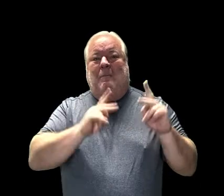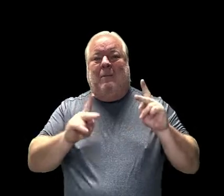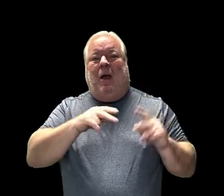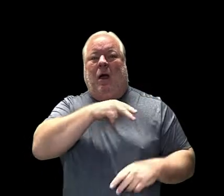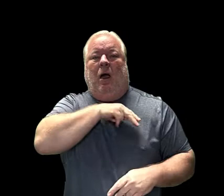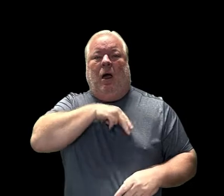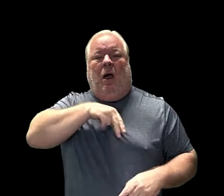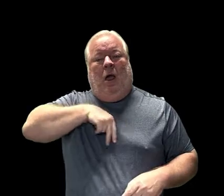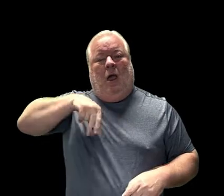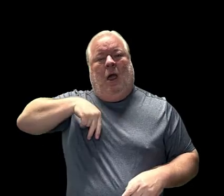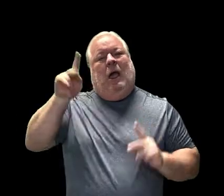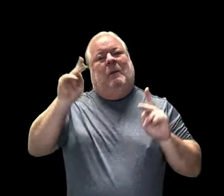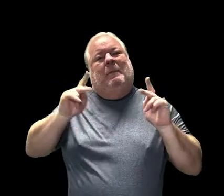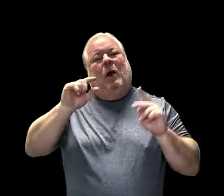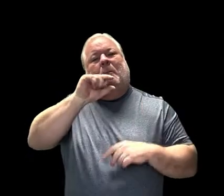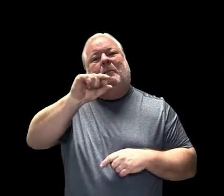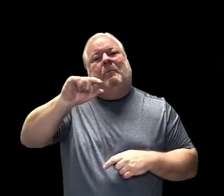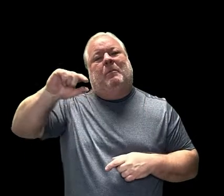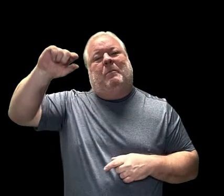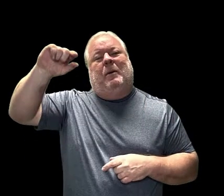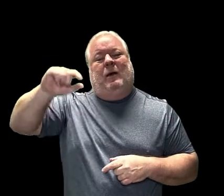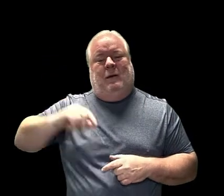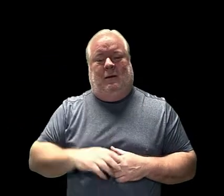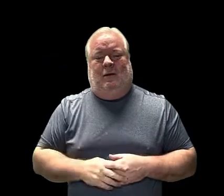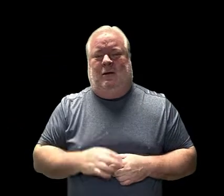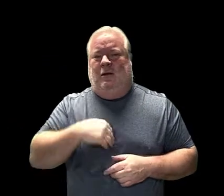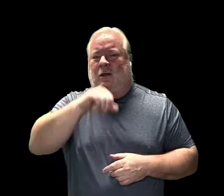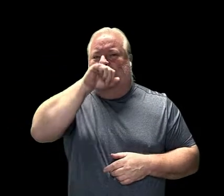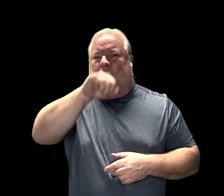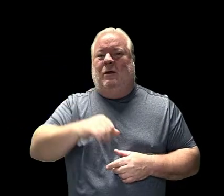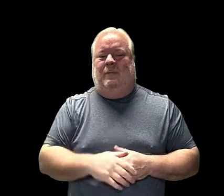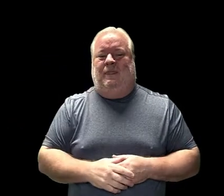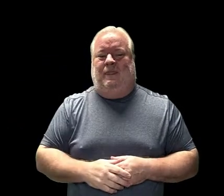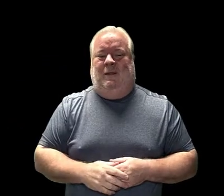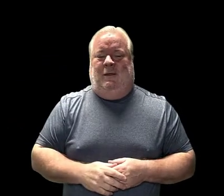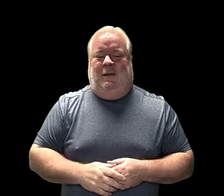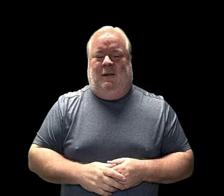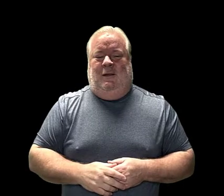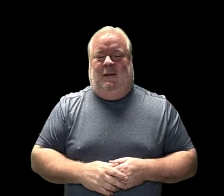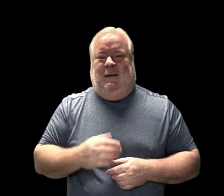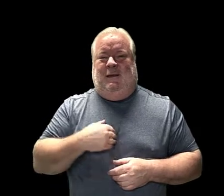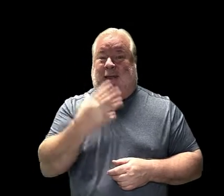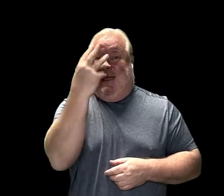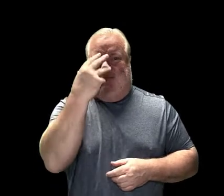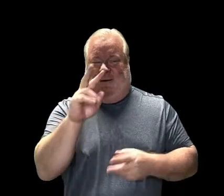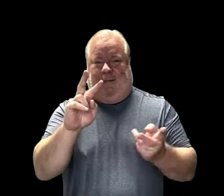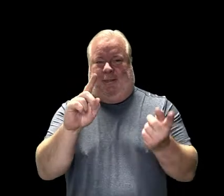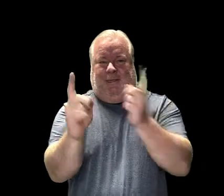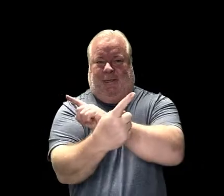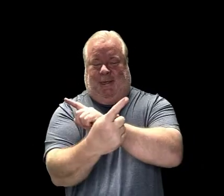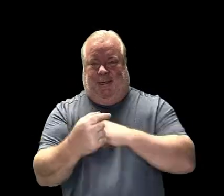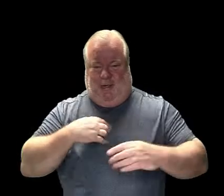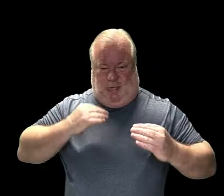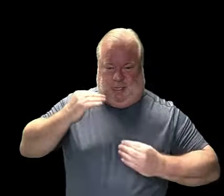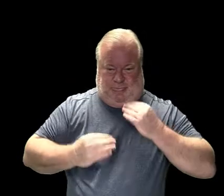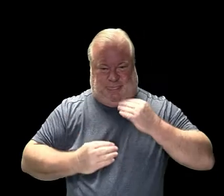beautiful? I just absolutely love it. Can't look at the camera because the camera